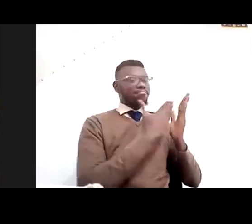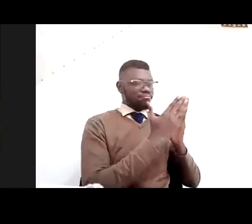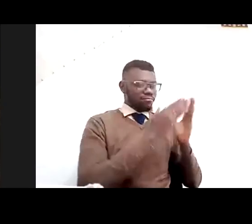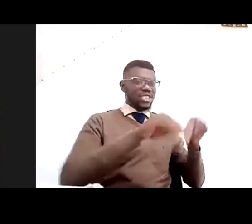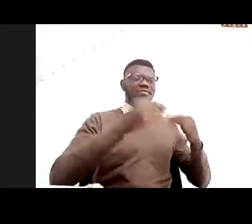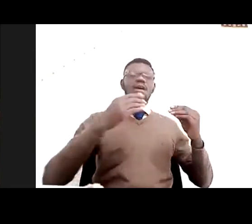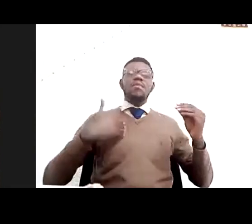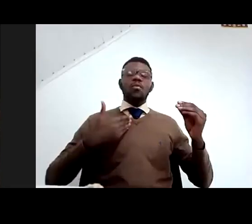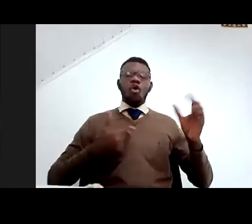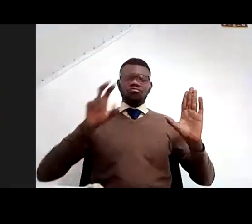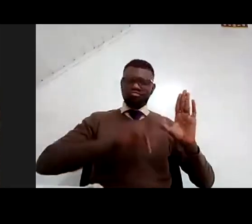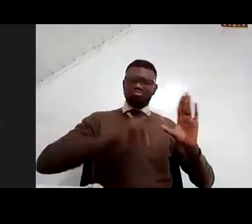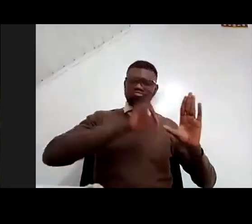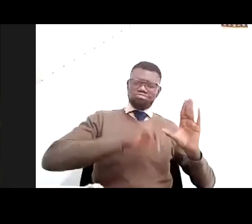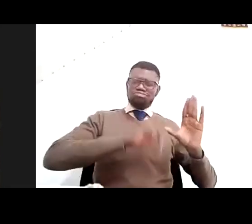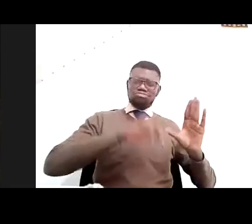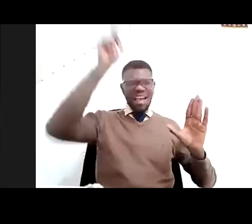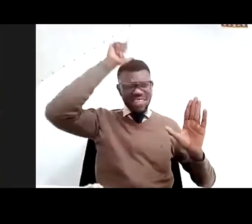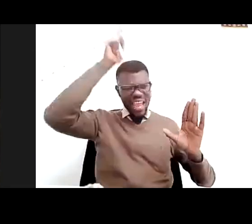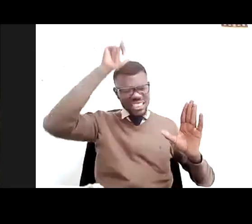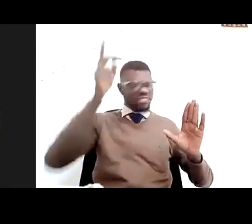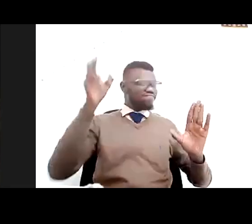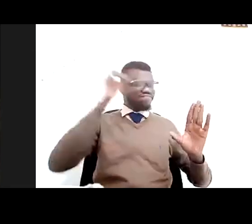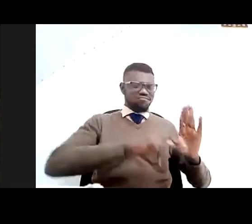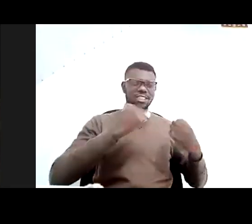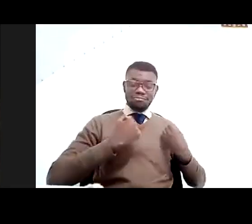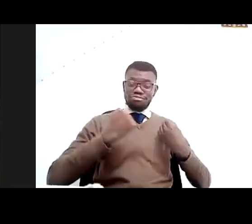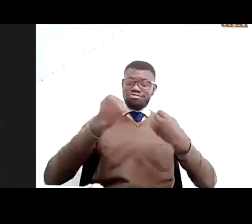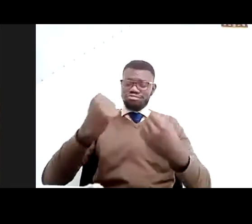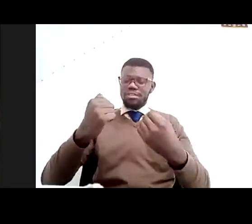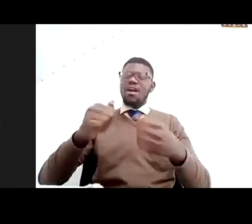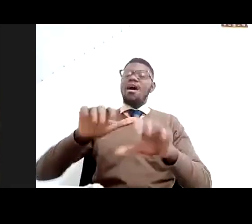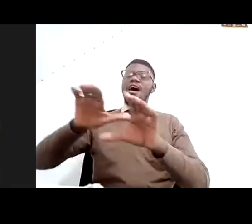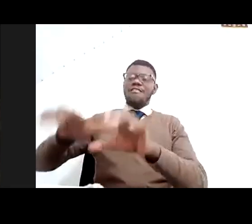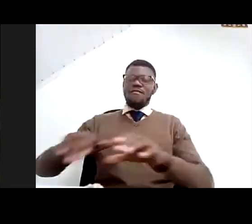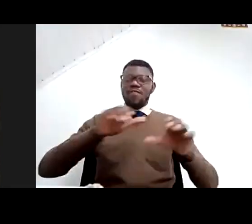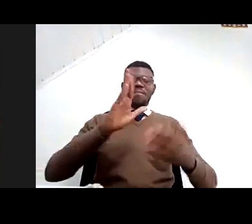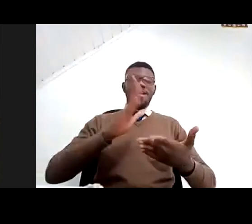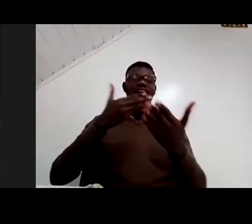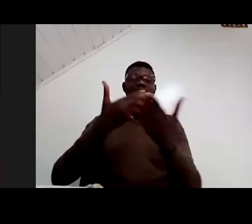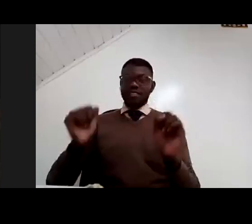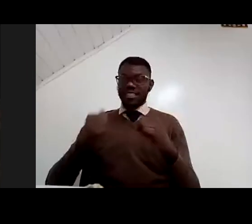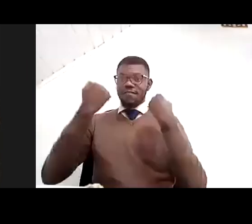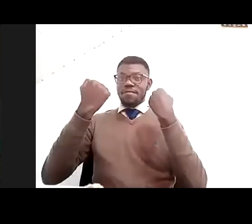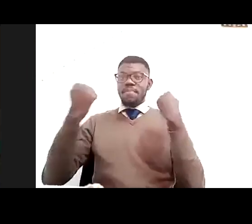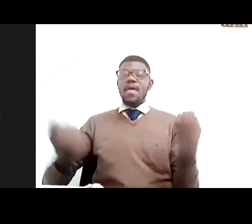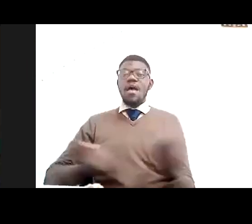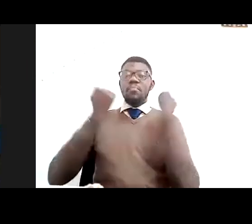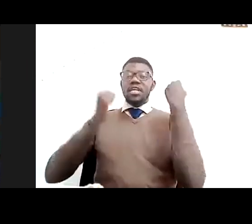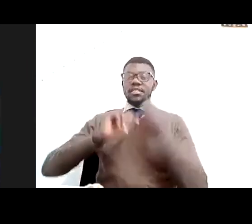or to the farm, uh, safely. Uh, if the villages, for example, or their men in the back in the villages,